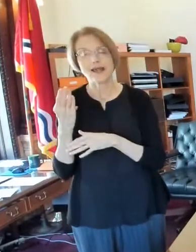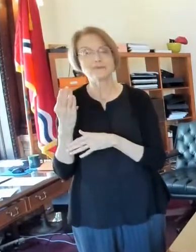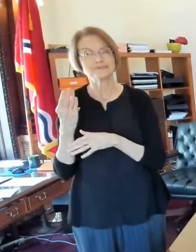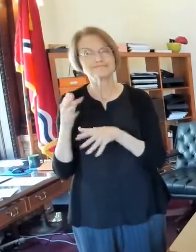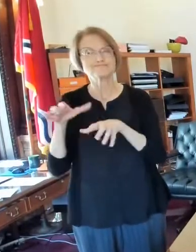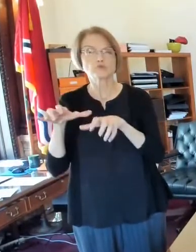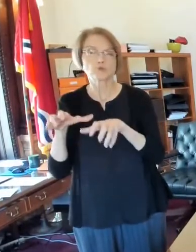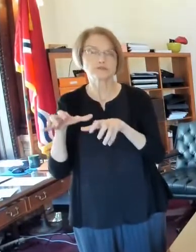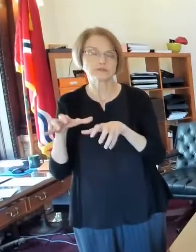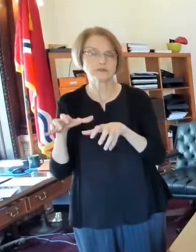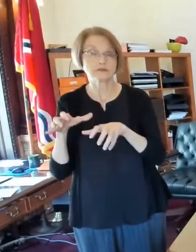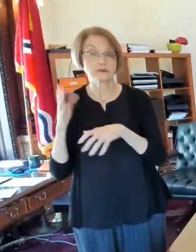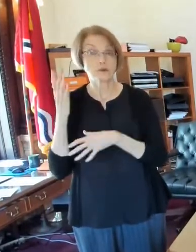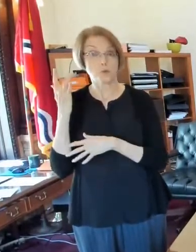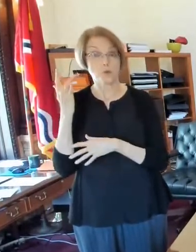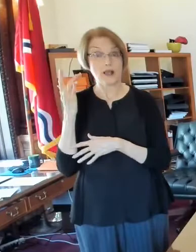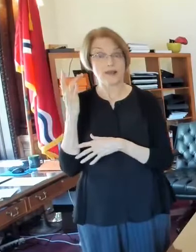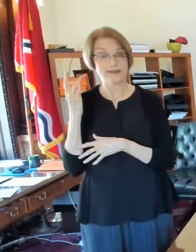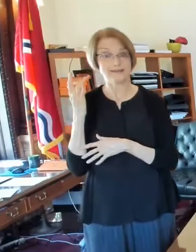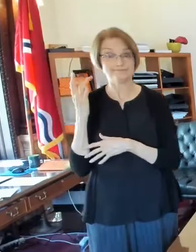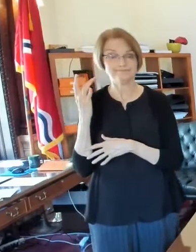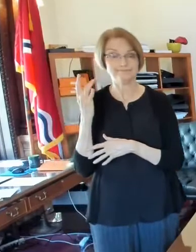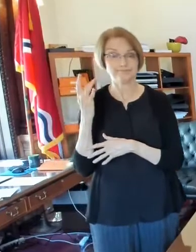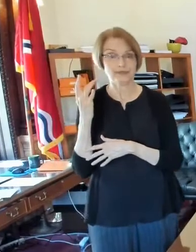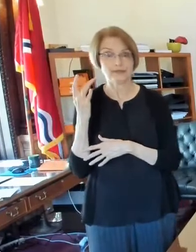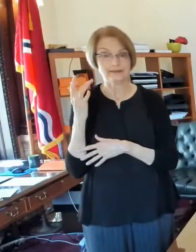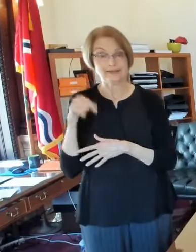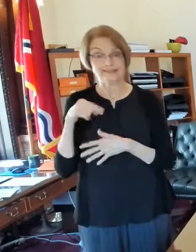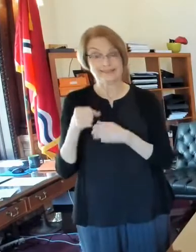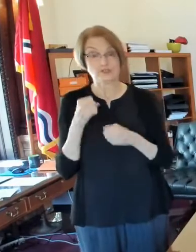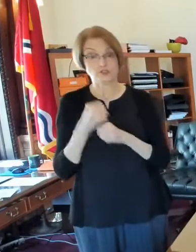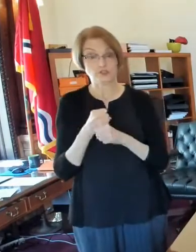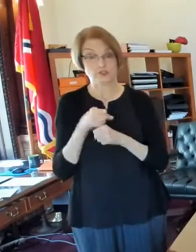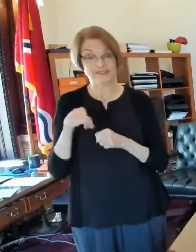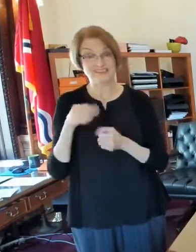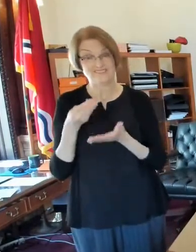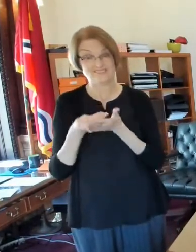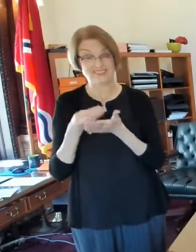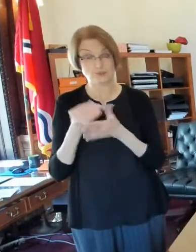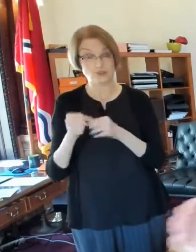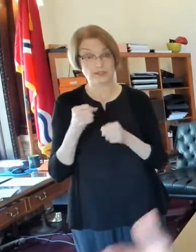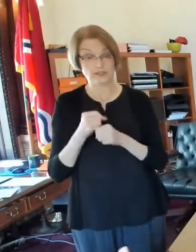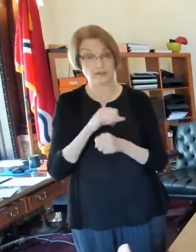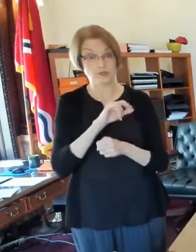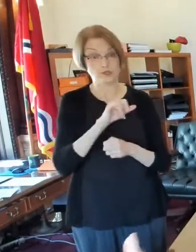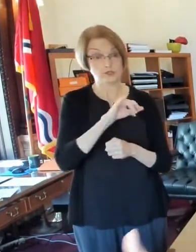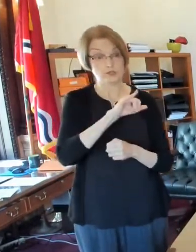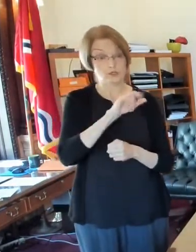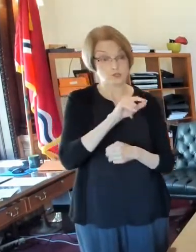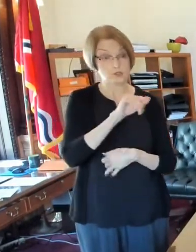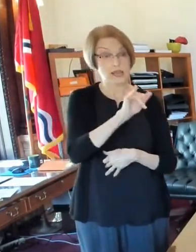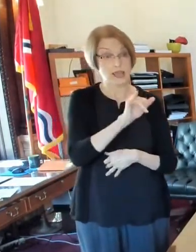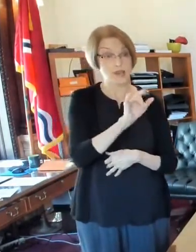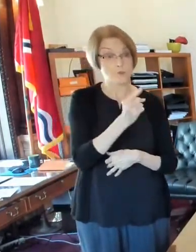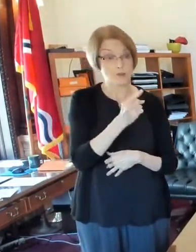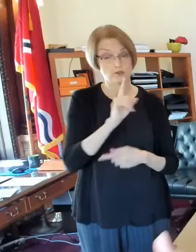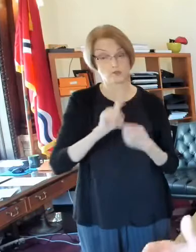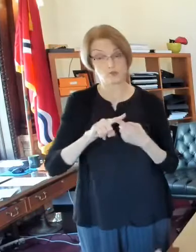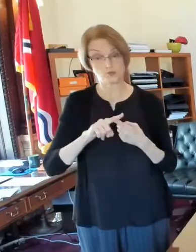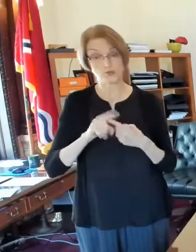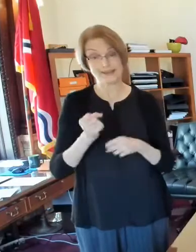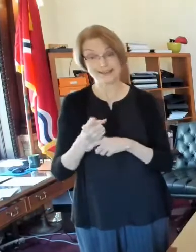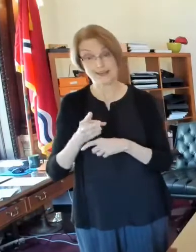freeze on because we are going to be short in this year, this fiscal year. So from July 1 till next June 30th,